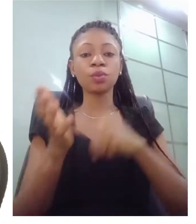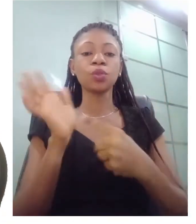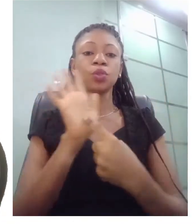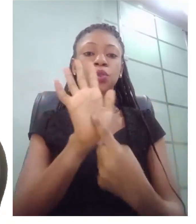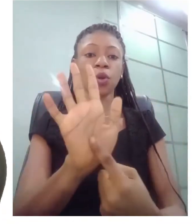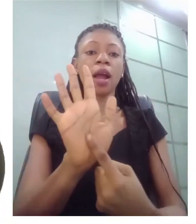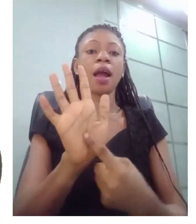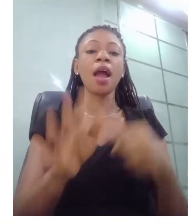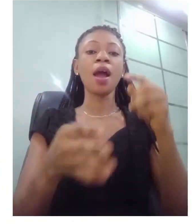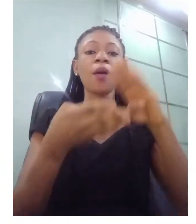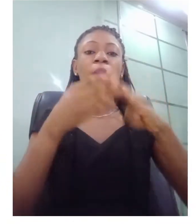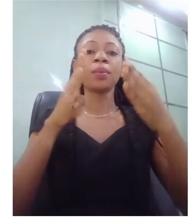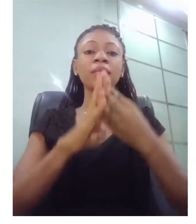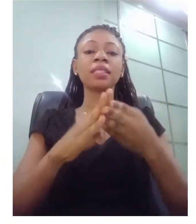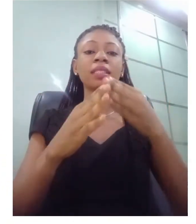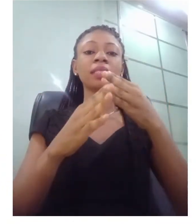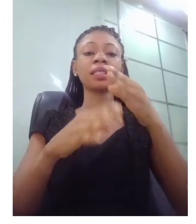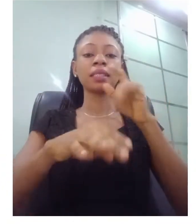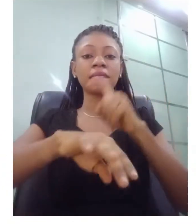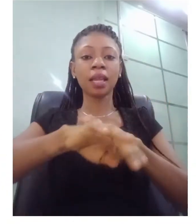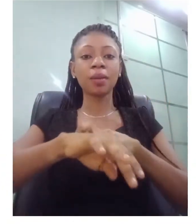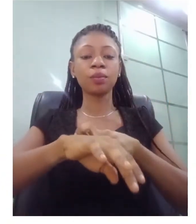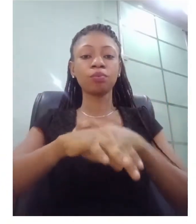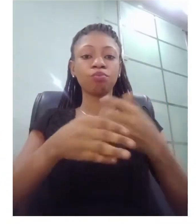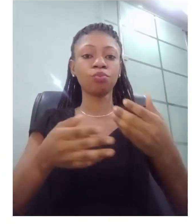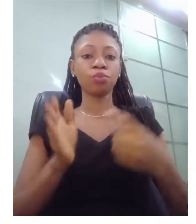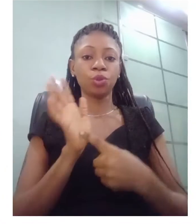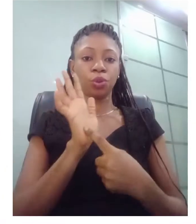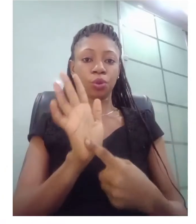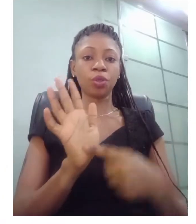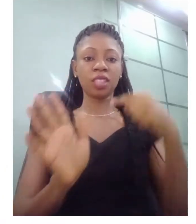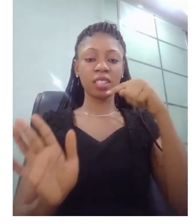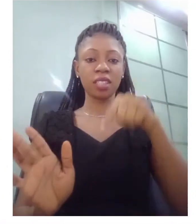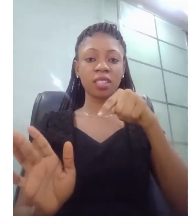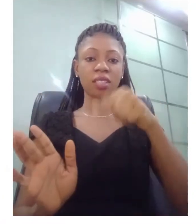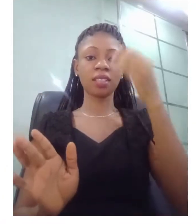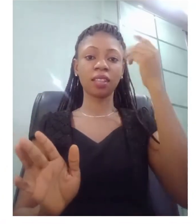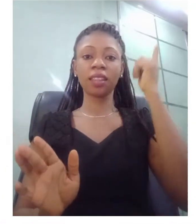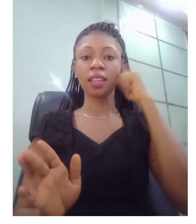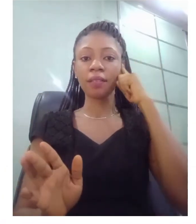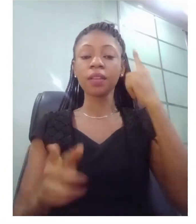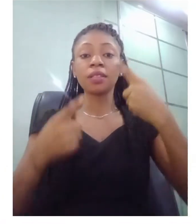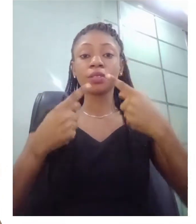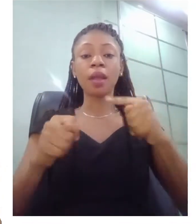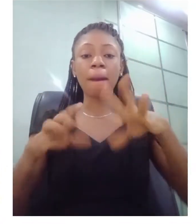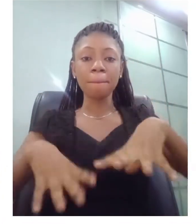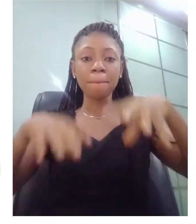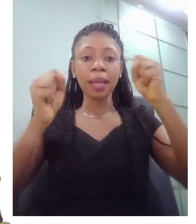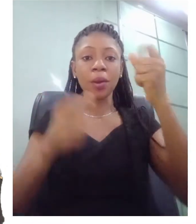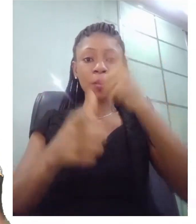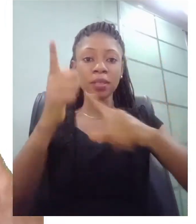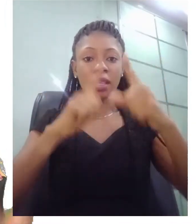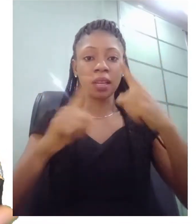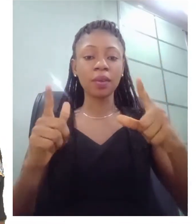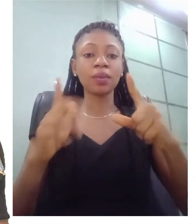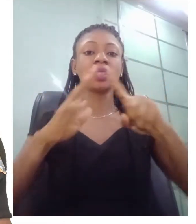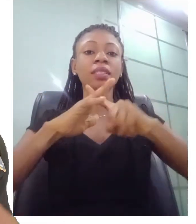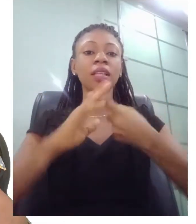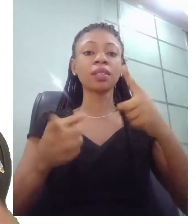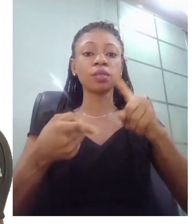early as she identified as deaf. She was able to pick up sign language, she was able to begin to know